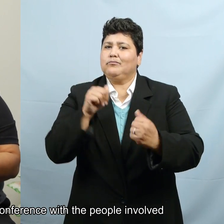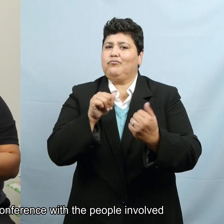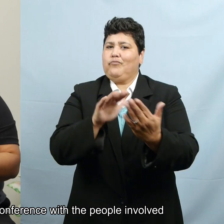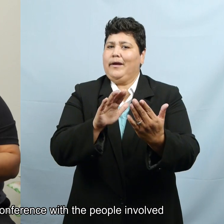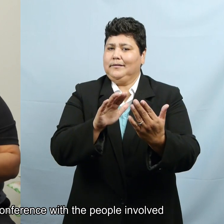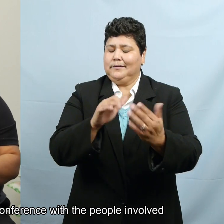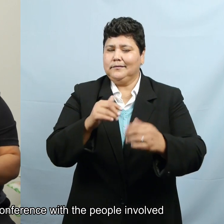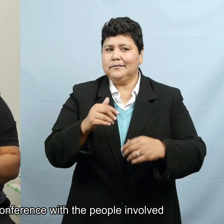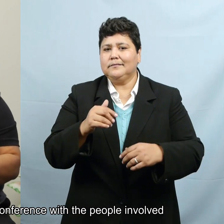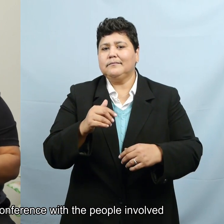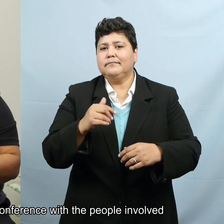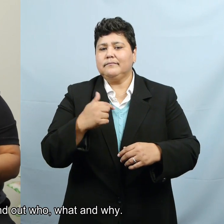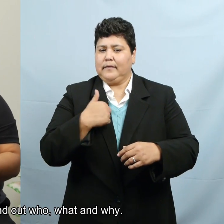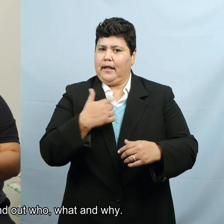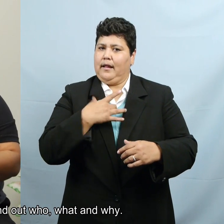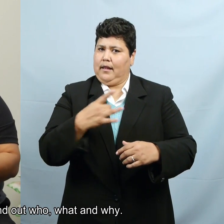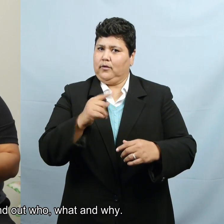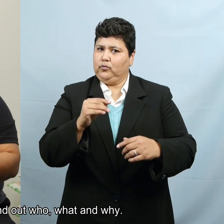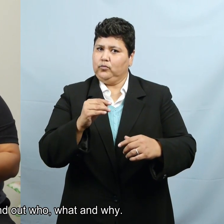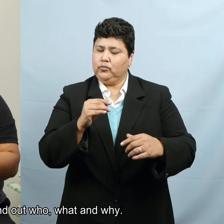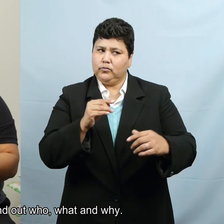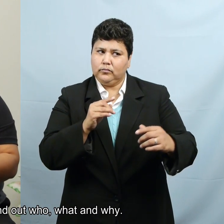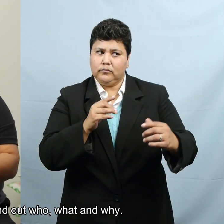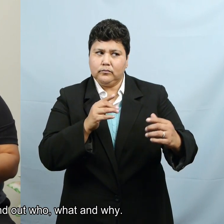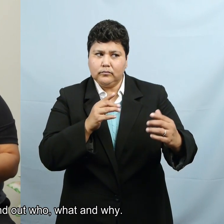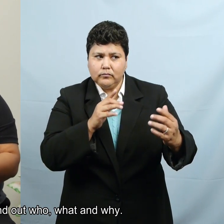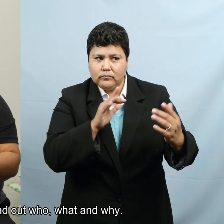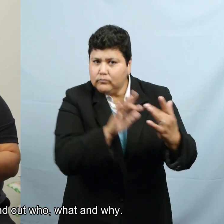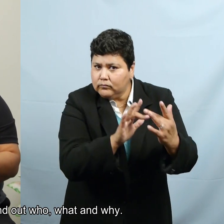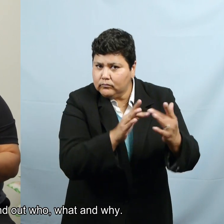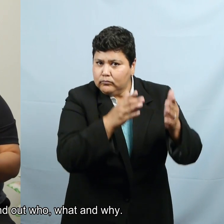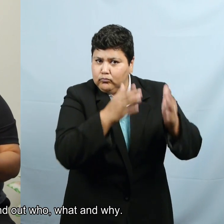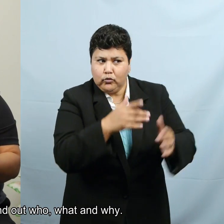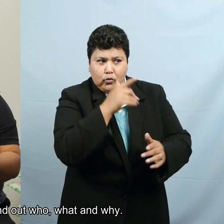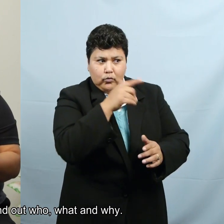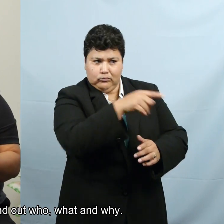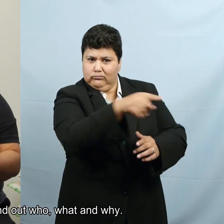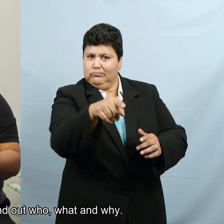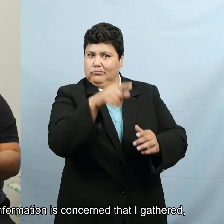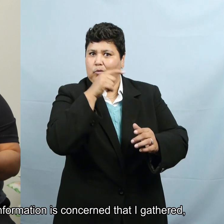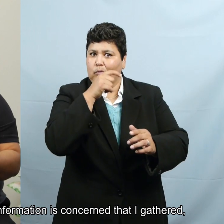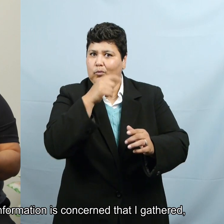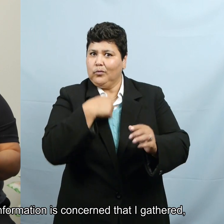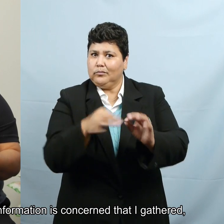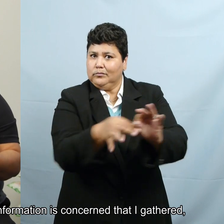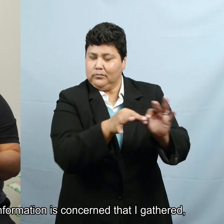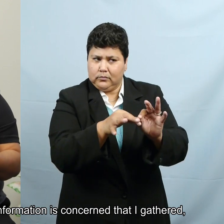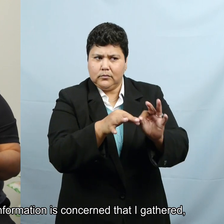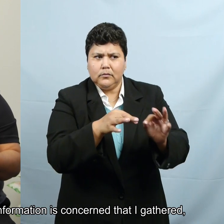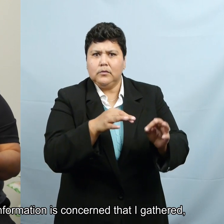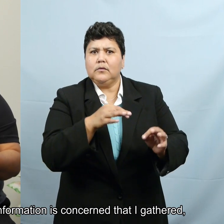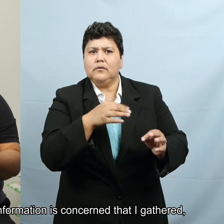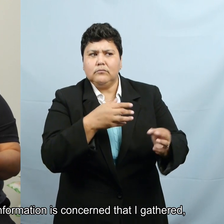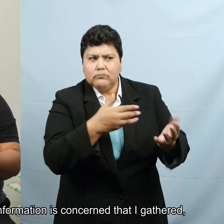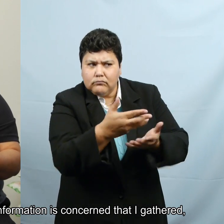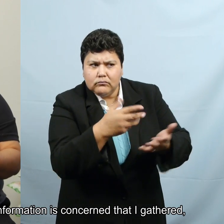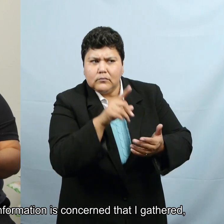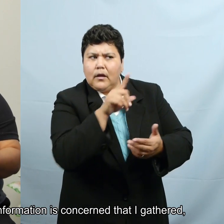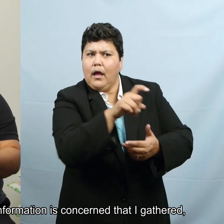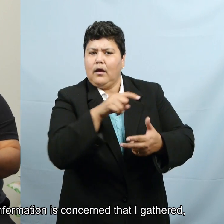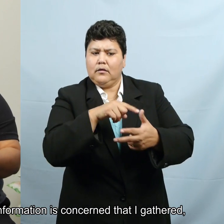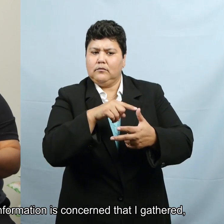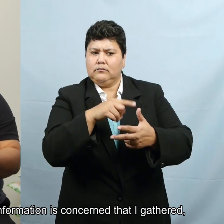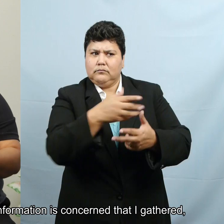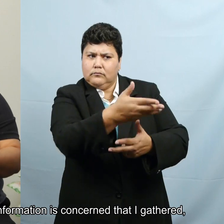people involved to find out who, what, and why. So as far as the information is concerned